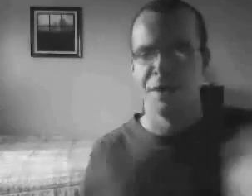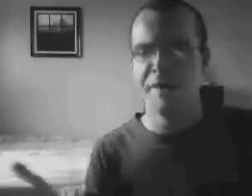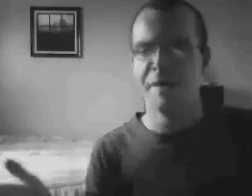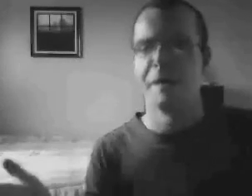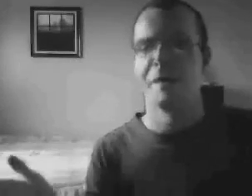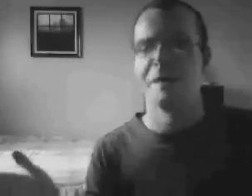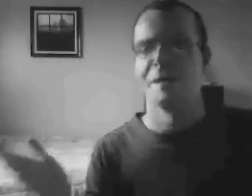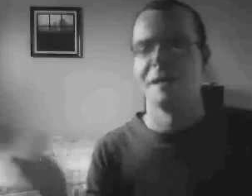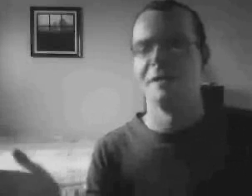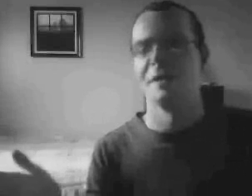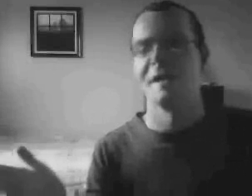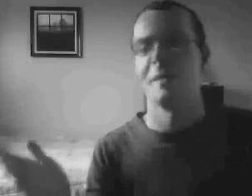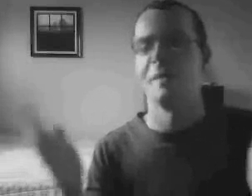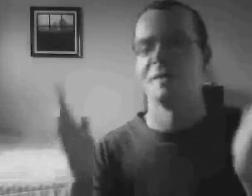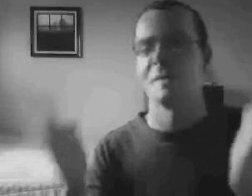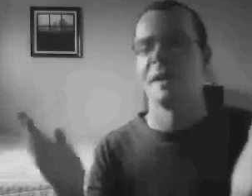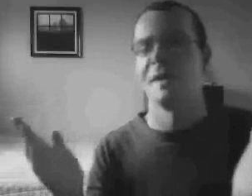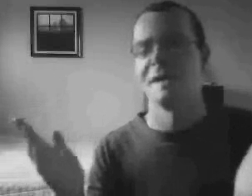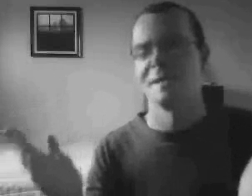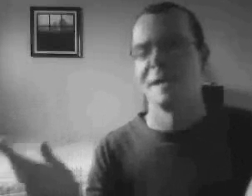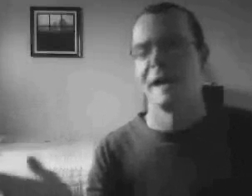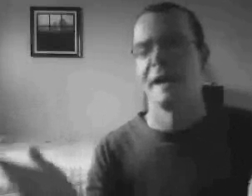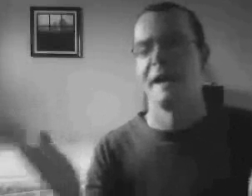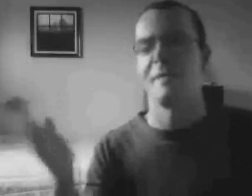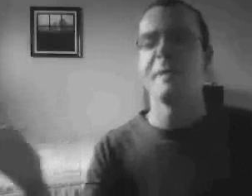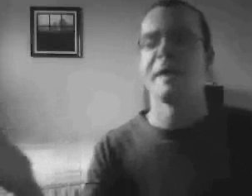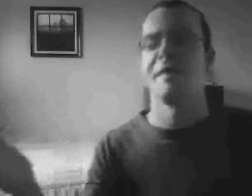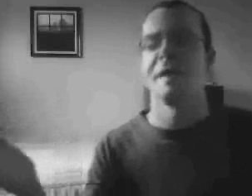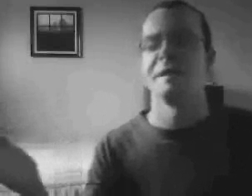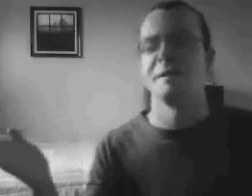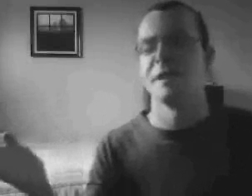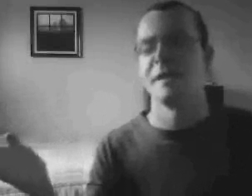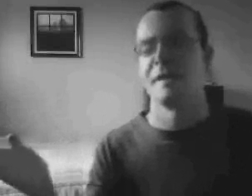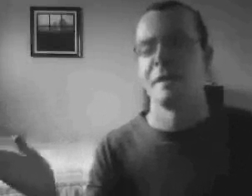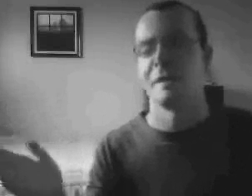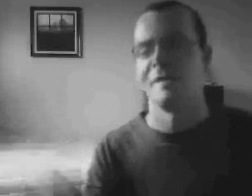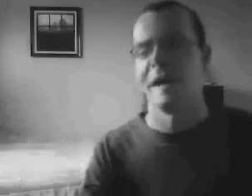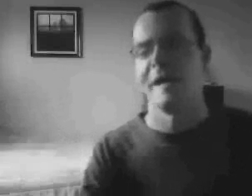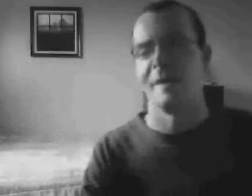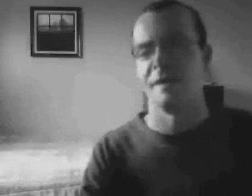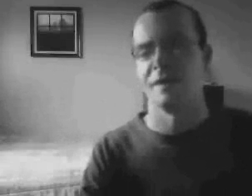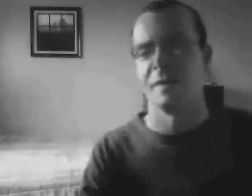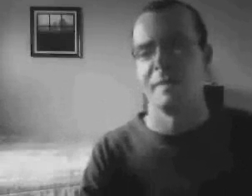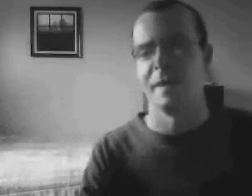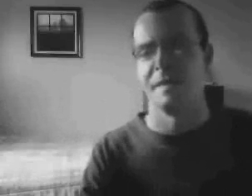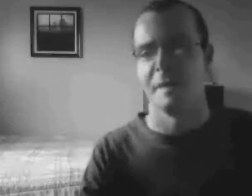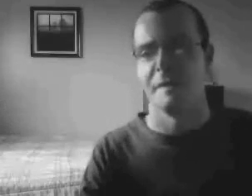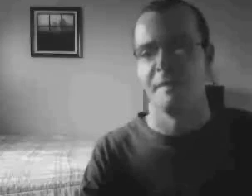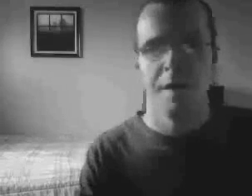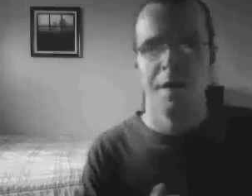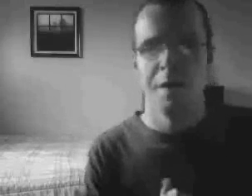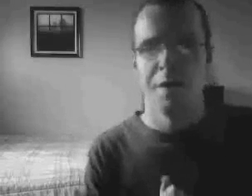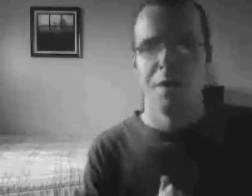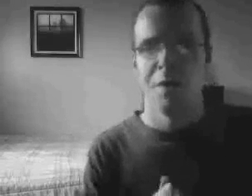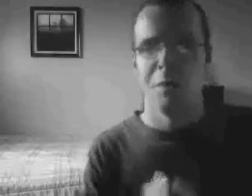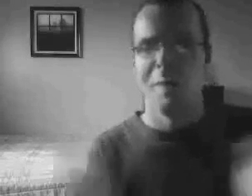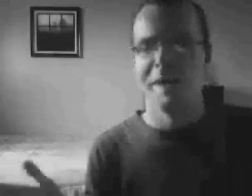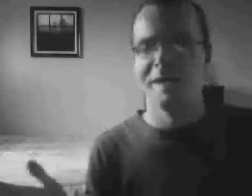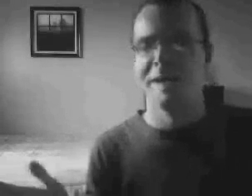Jonathan Clark is a legend. Everyone's realized that. And everyone I think is a Jonathan Clark fan. They just don't admit to it. When my